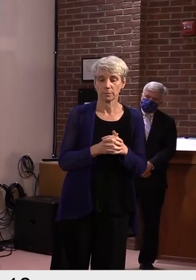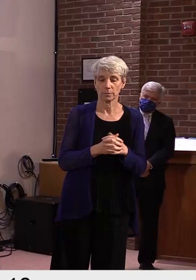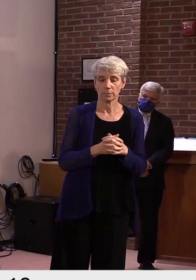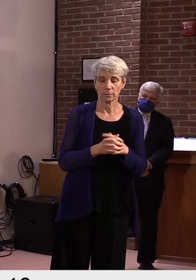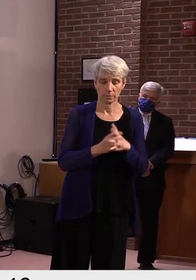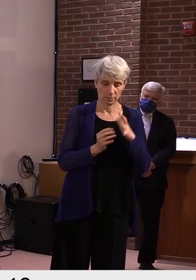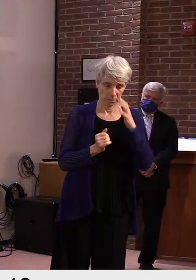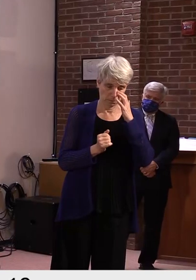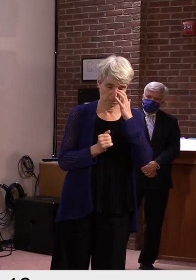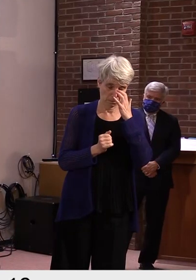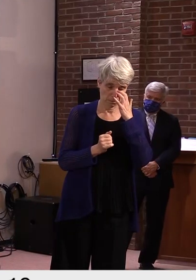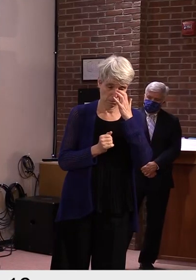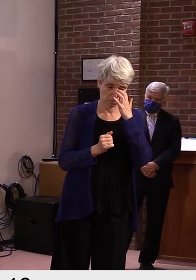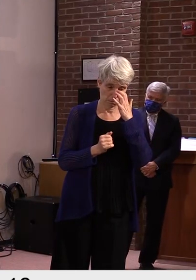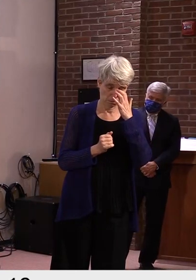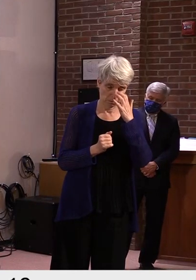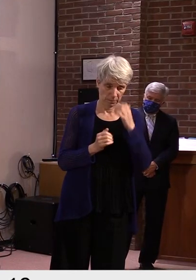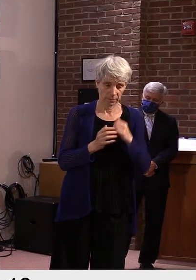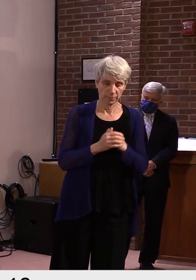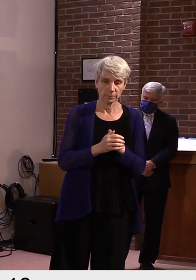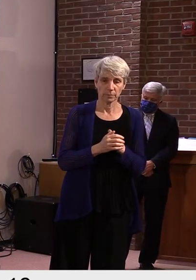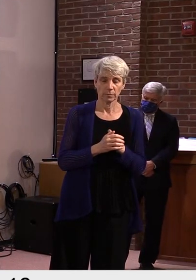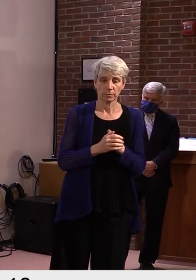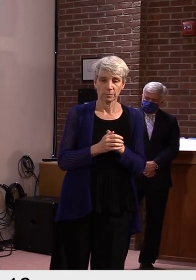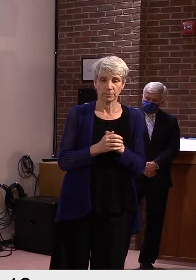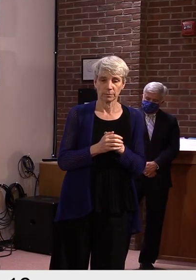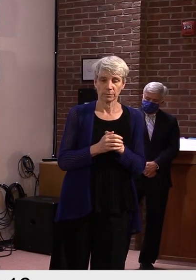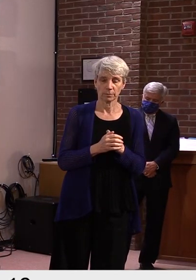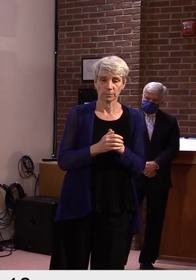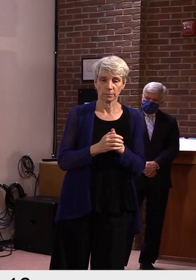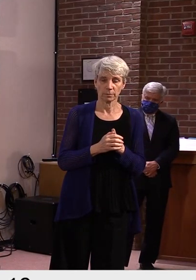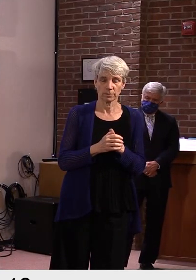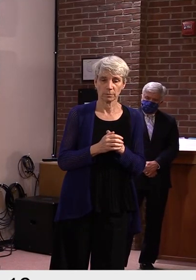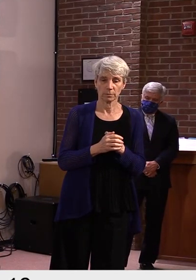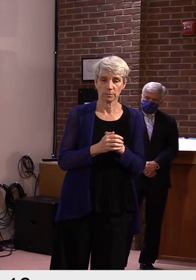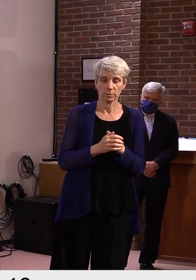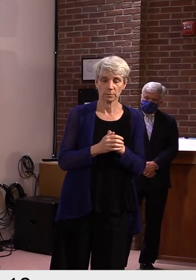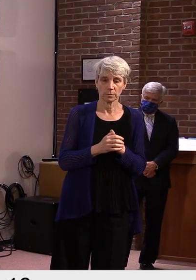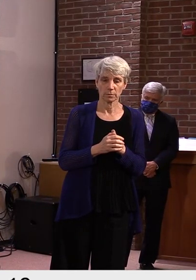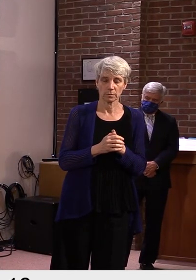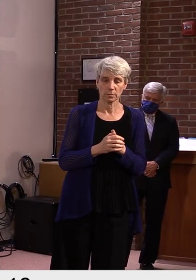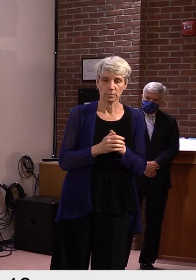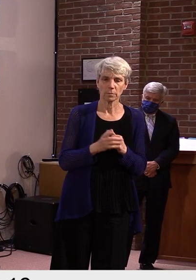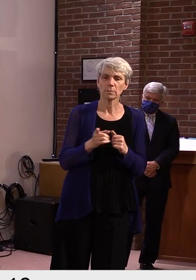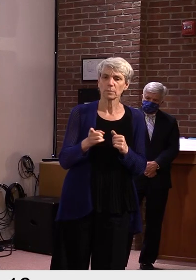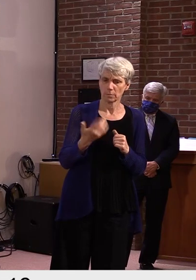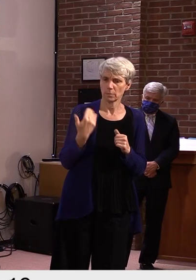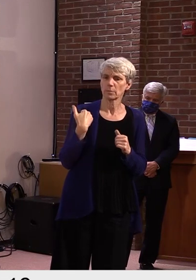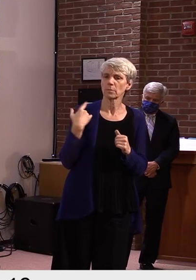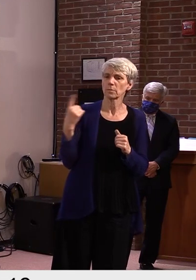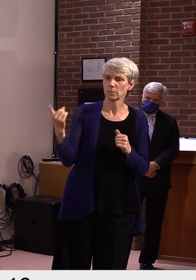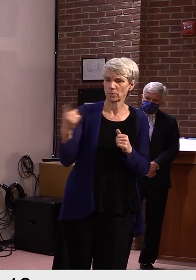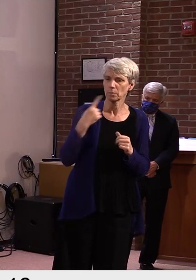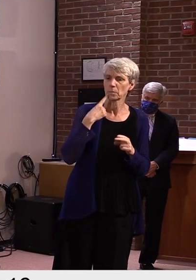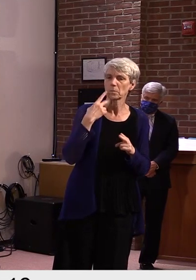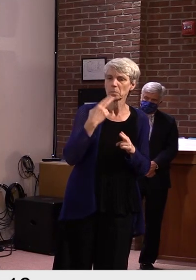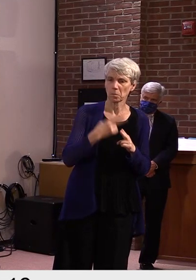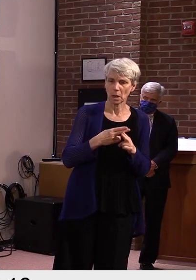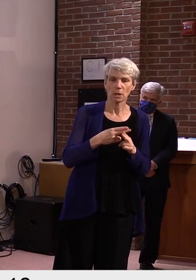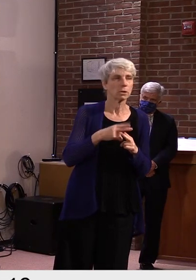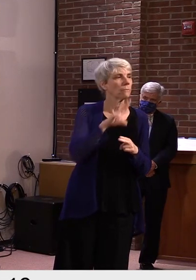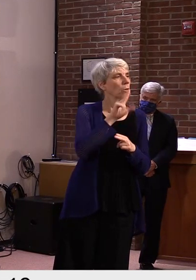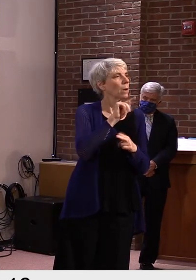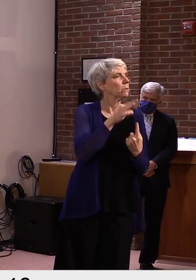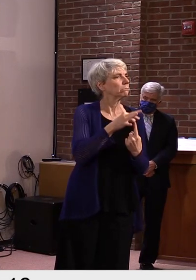You've raised the, you've talked about how other governors are facing some of the same